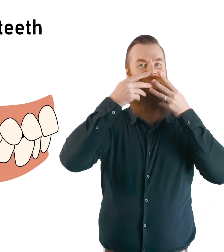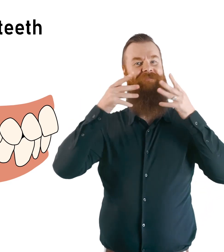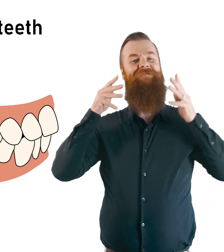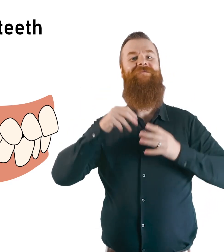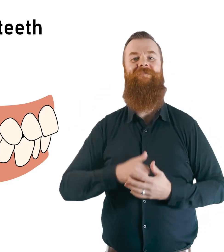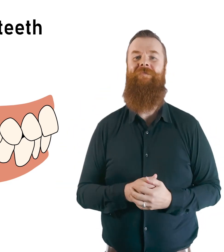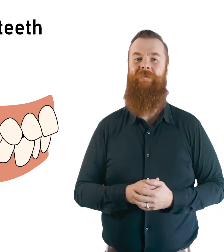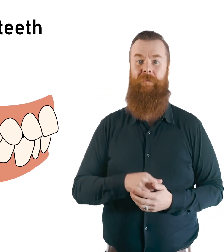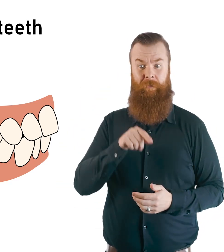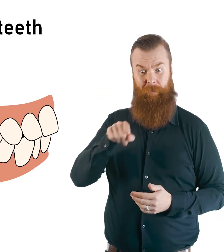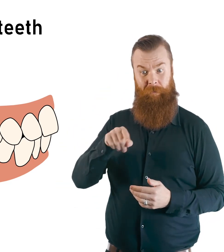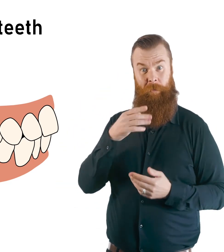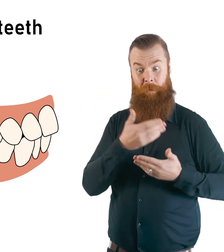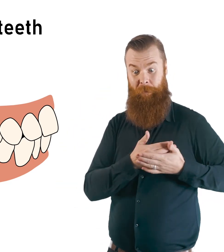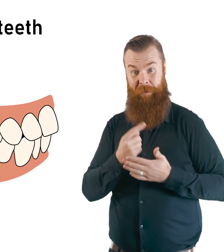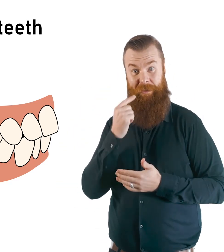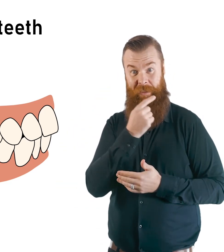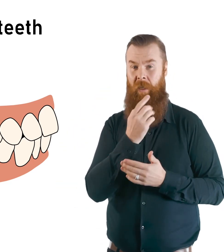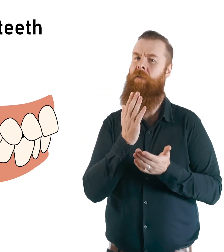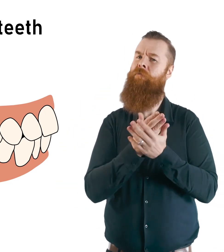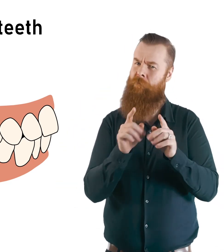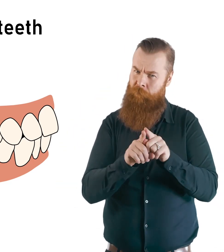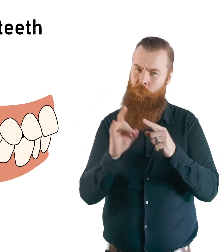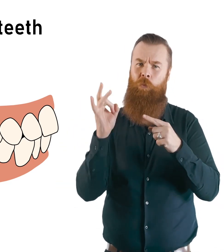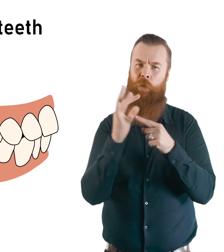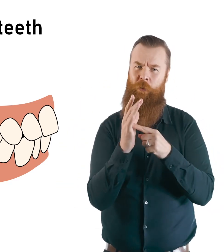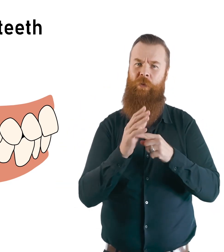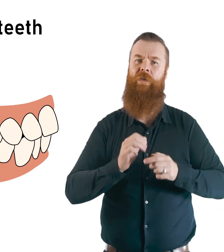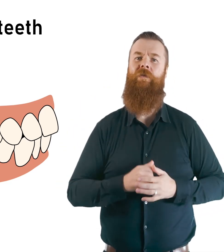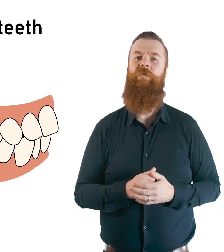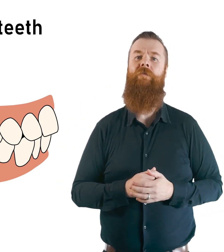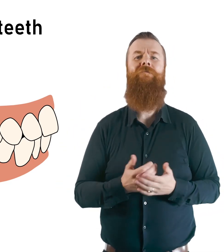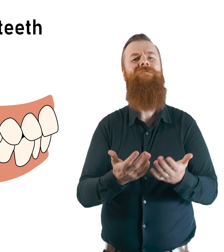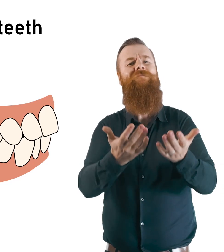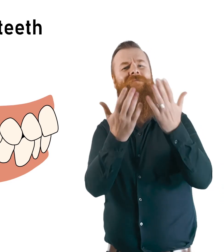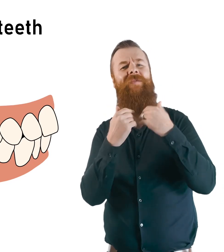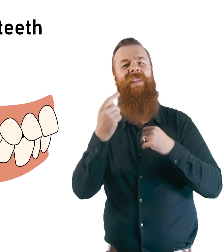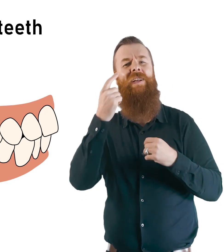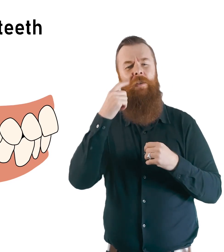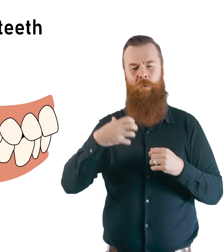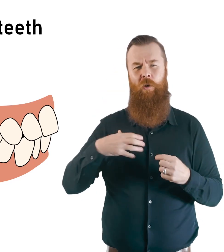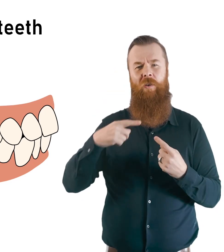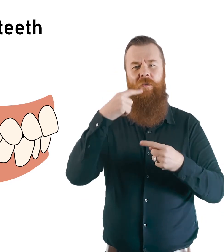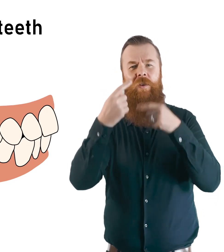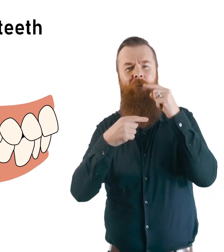out, they are still very important. Let's discuss different parts of the tooth.